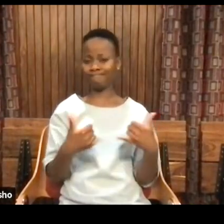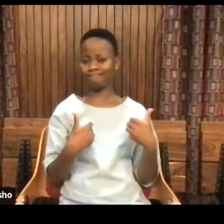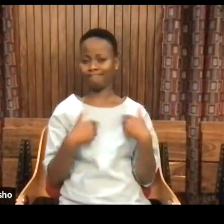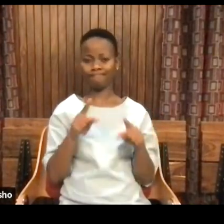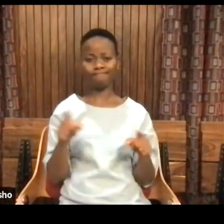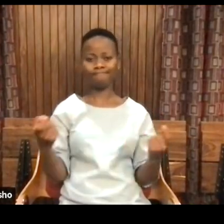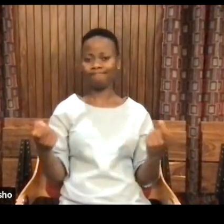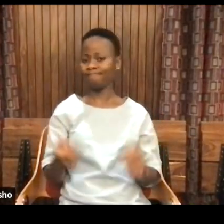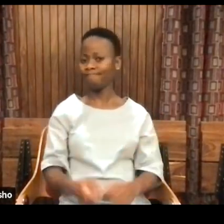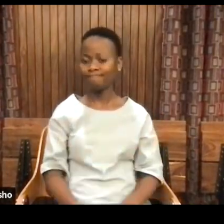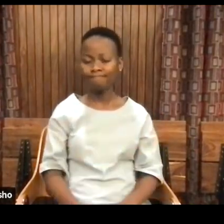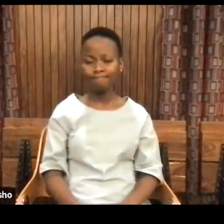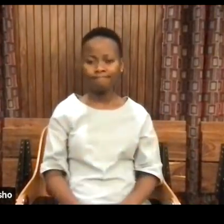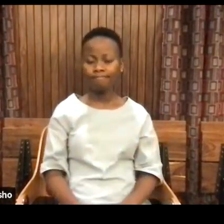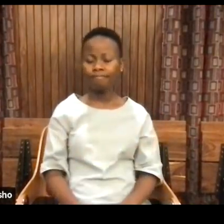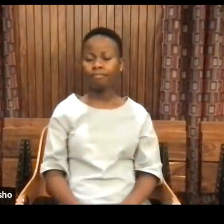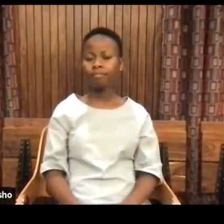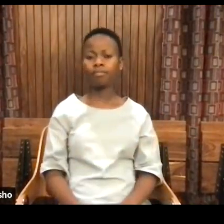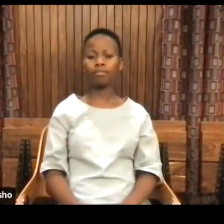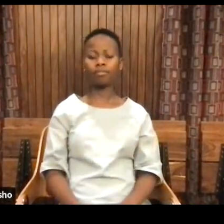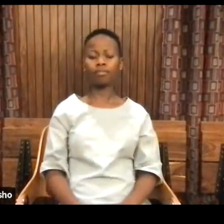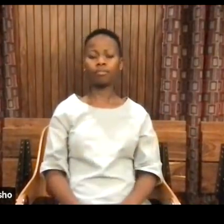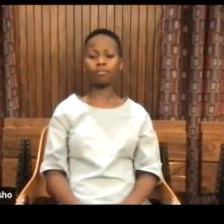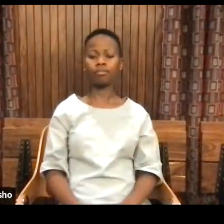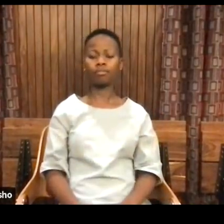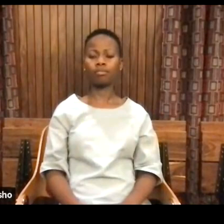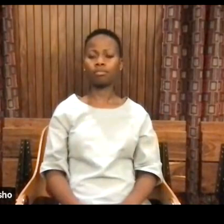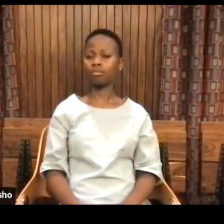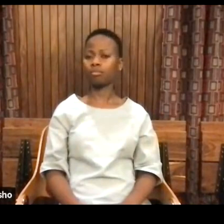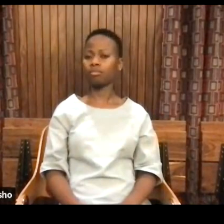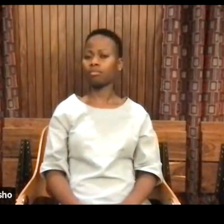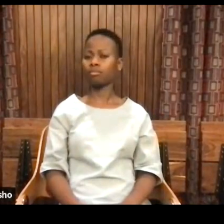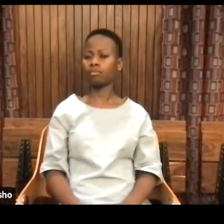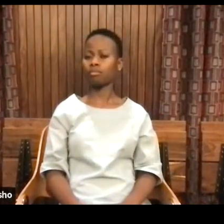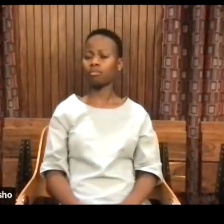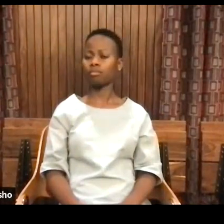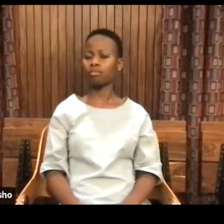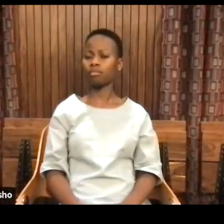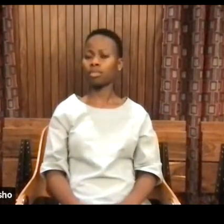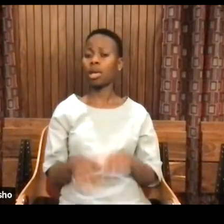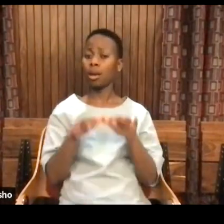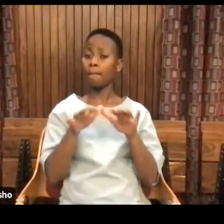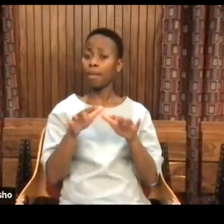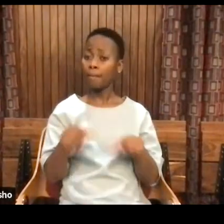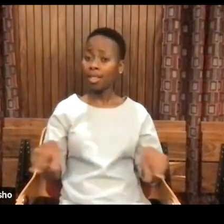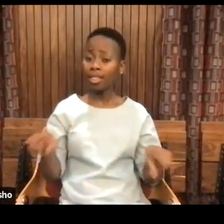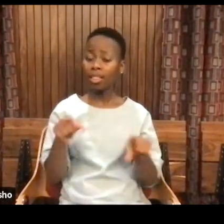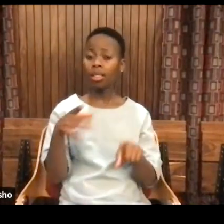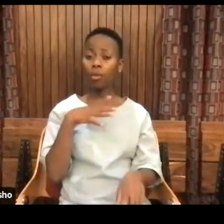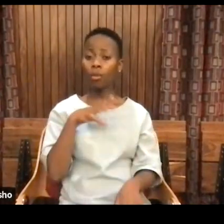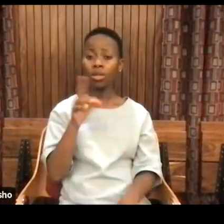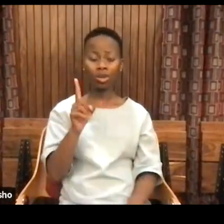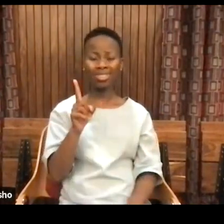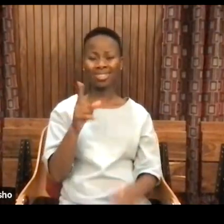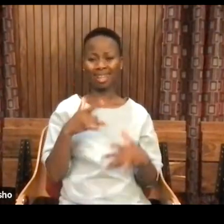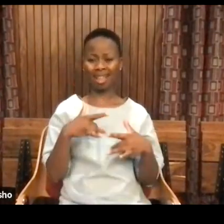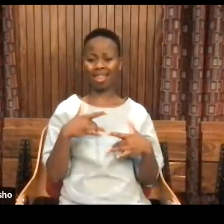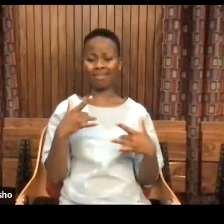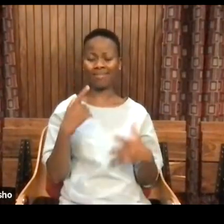So, with all of those things, what many people want for us is for life to be easy.